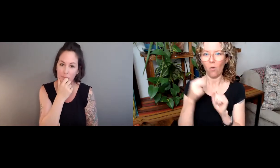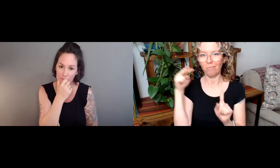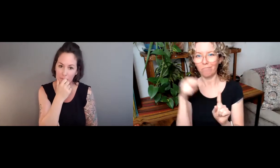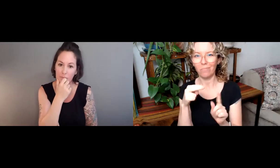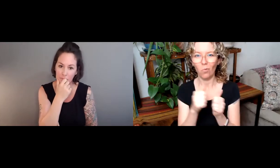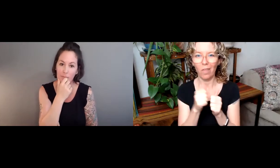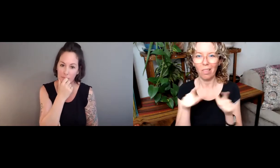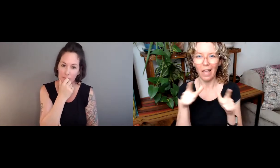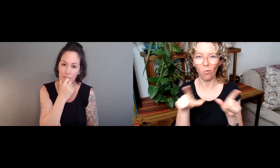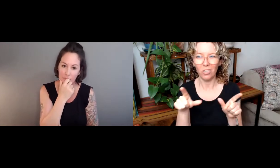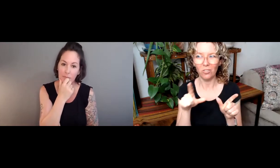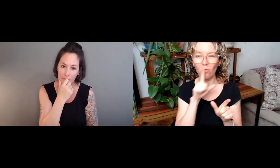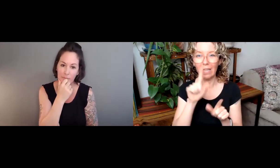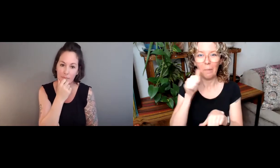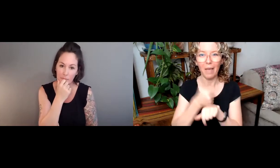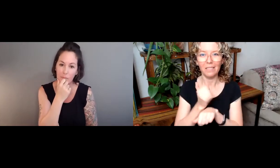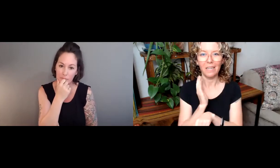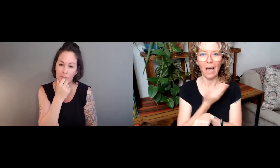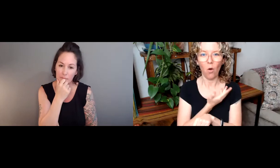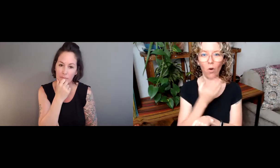empirical research, the empirical study.